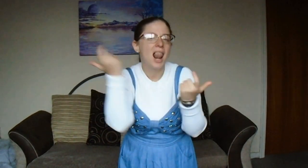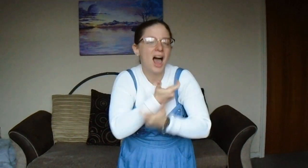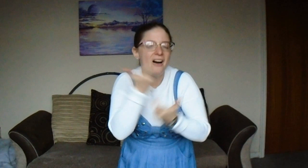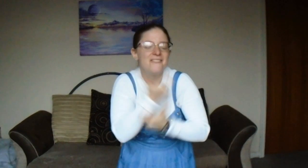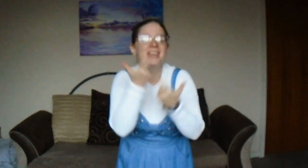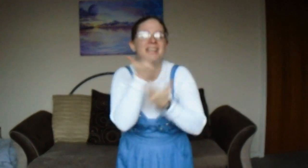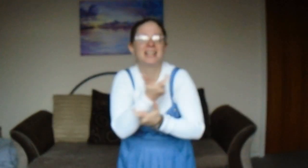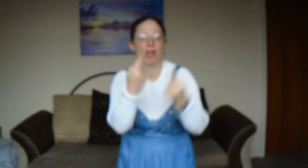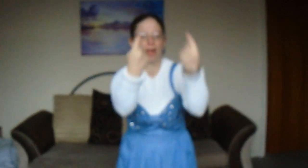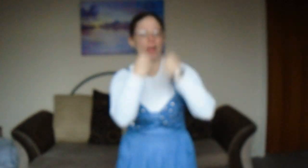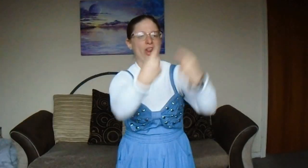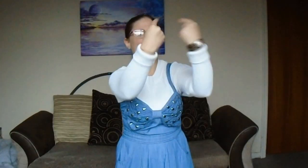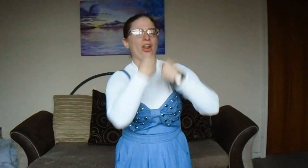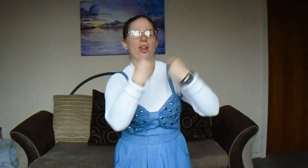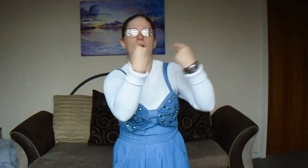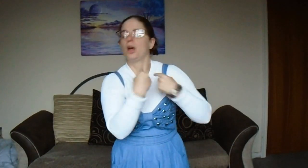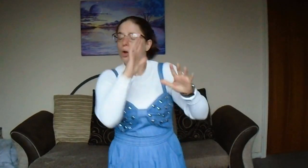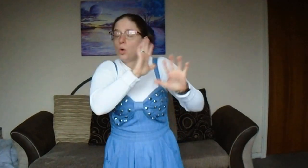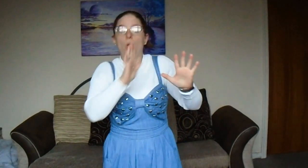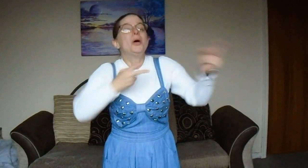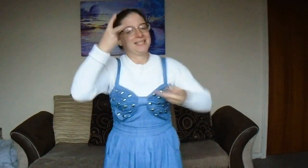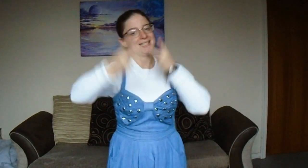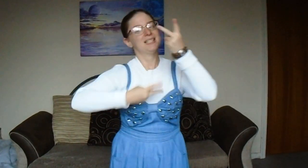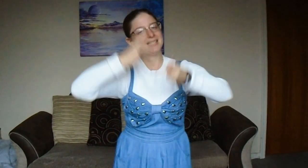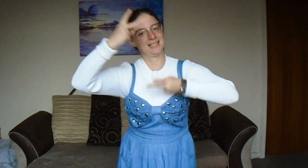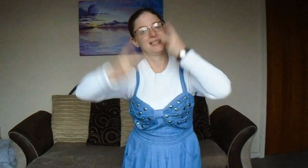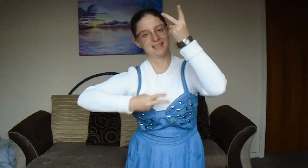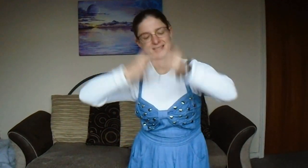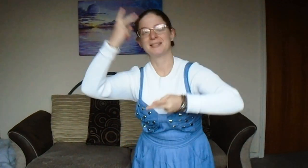I thought that I heard you say